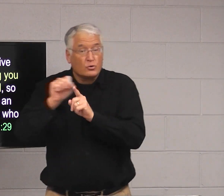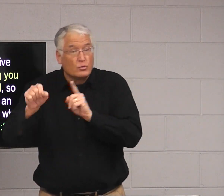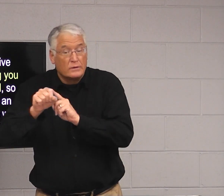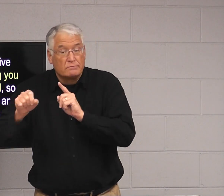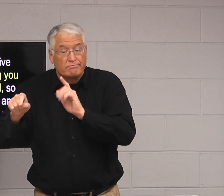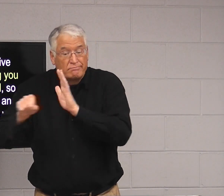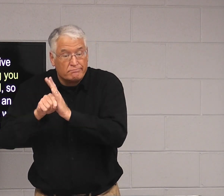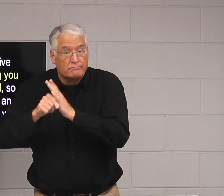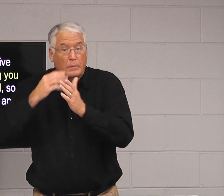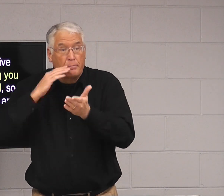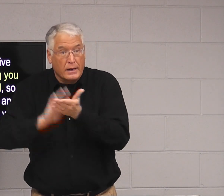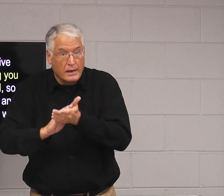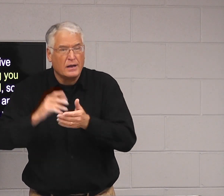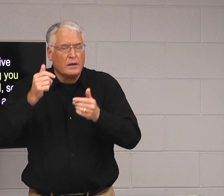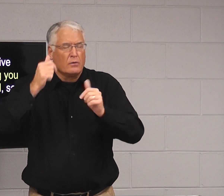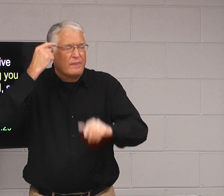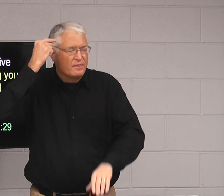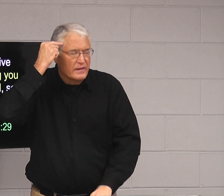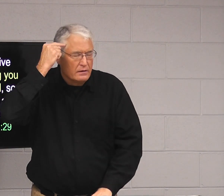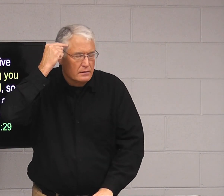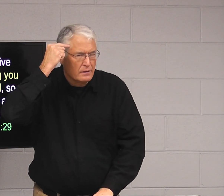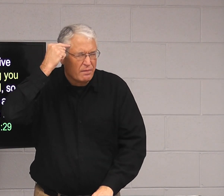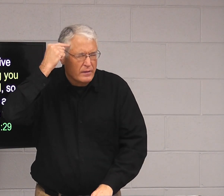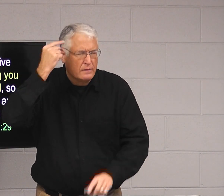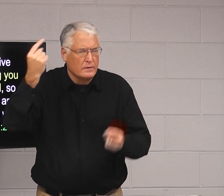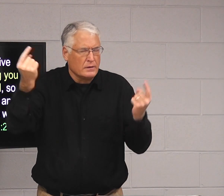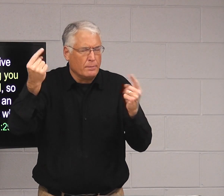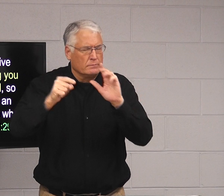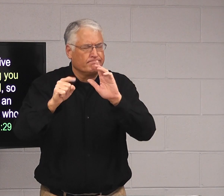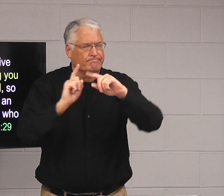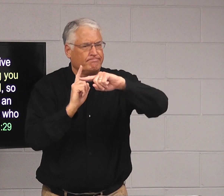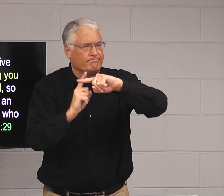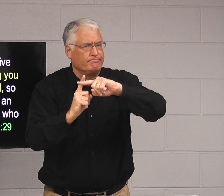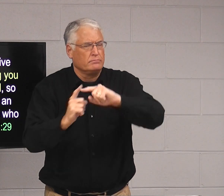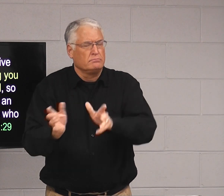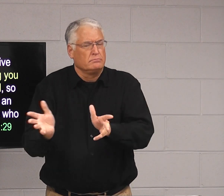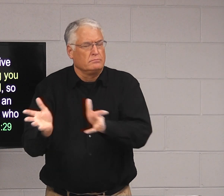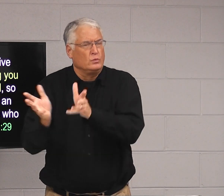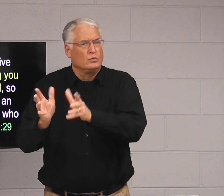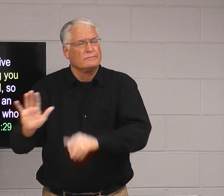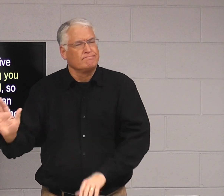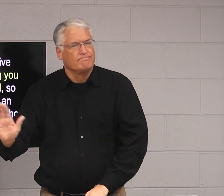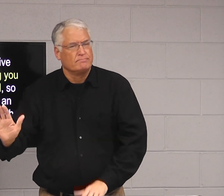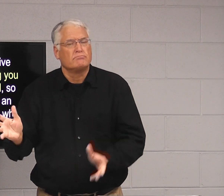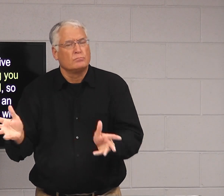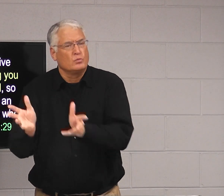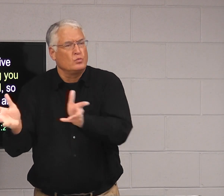It doesn't matter if the situation is negative or bad. You have to think in your thoughts to stay positive and encouraging.